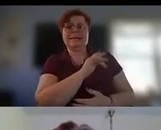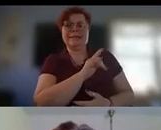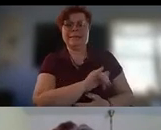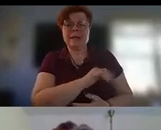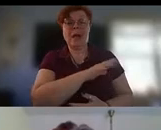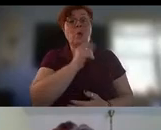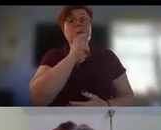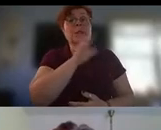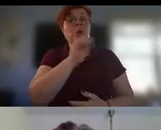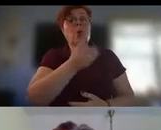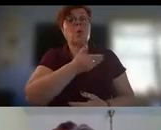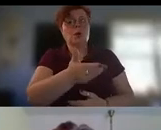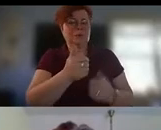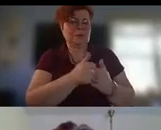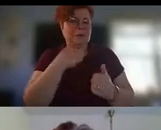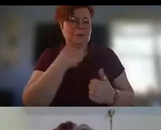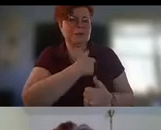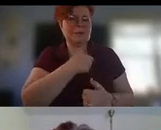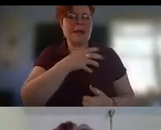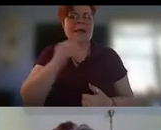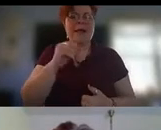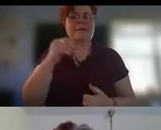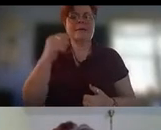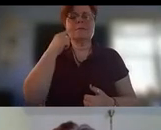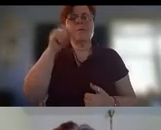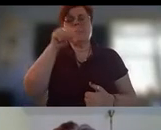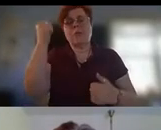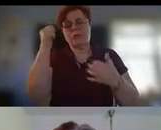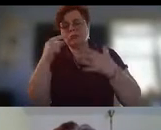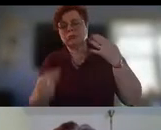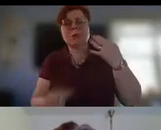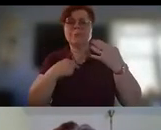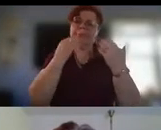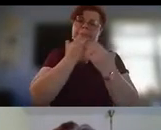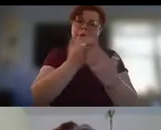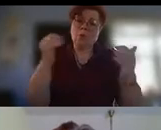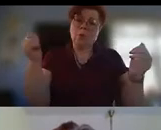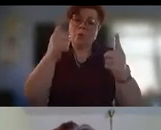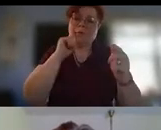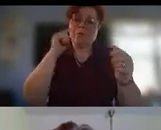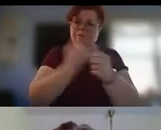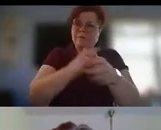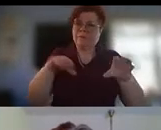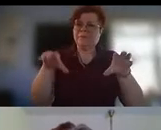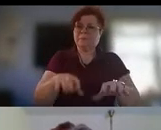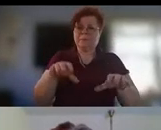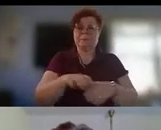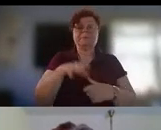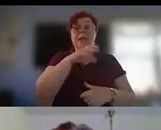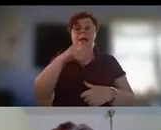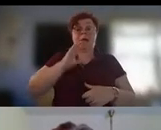this program with us and um there's so many others here but thank you all for everything that you do and our interpreter we're thrilled